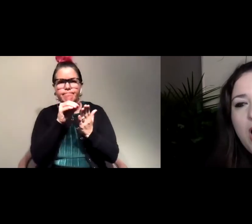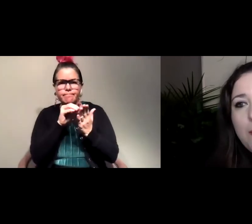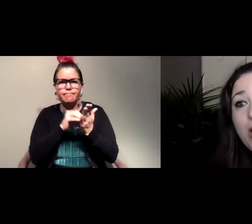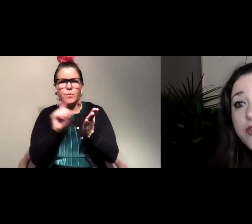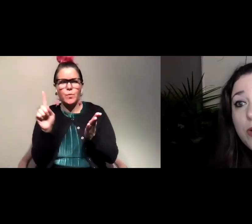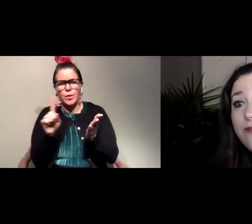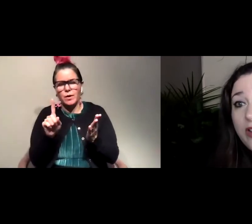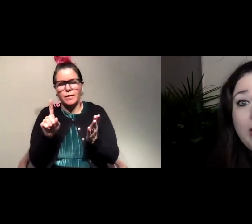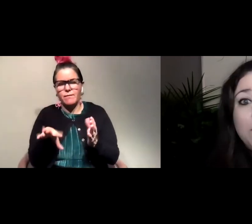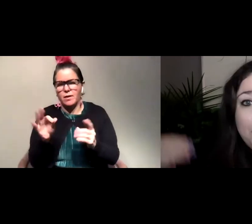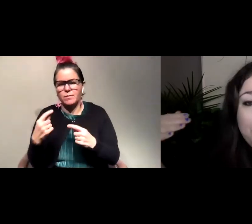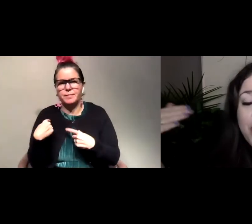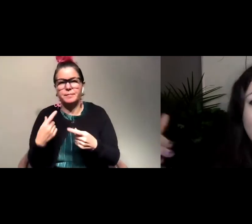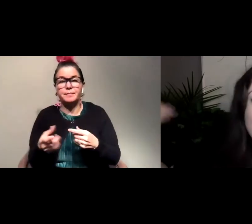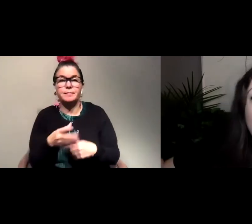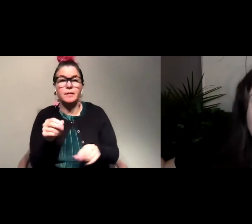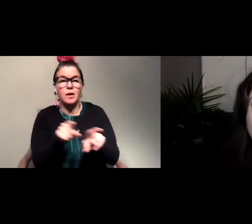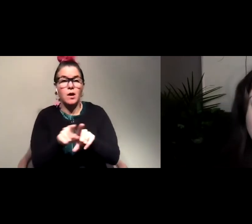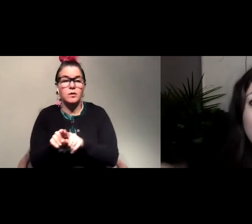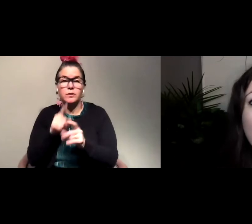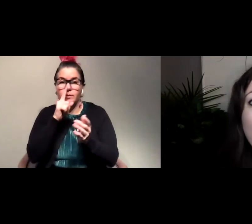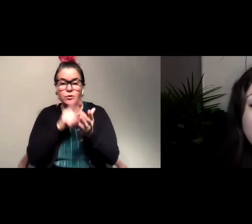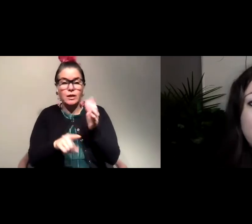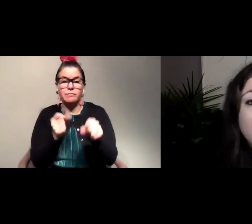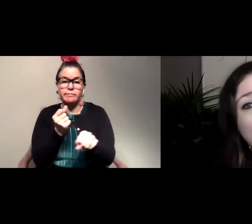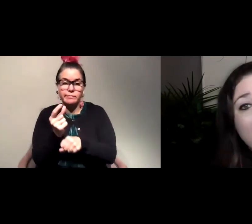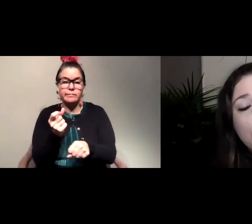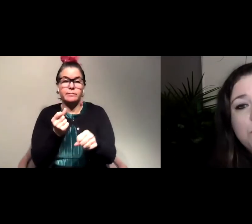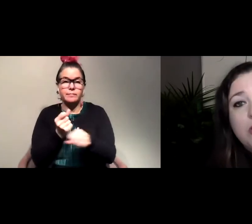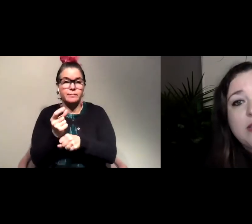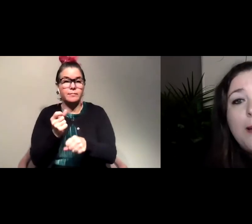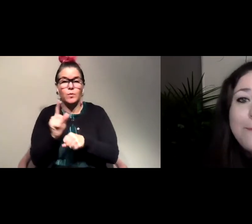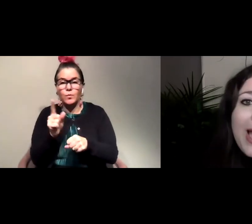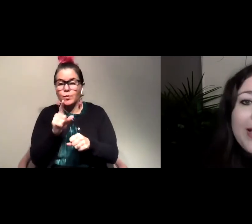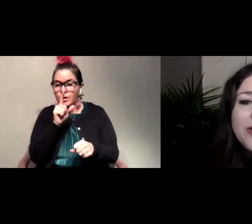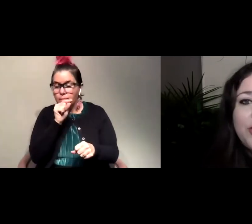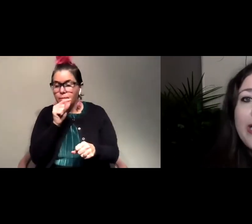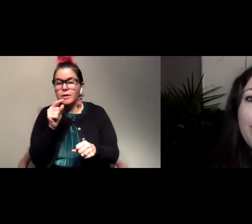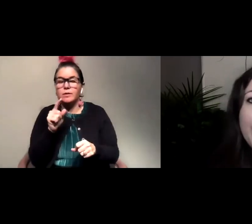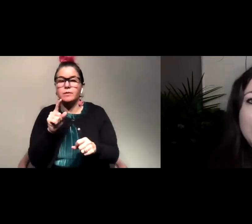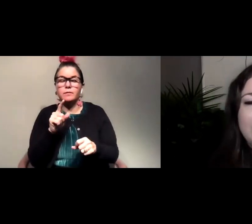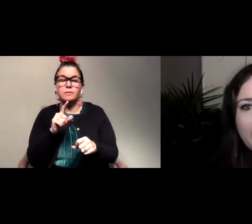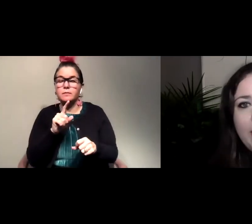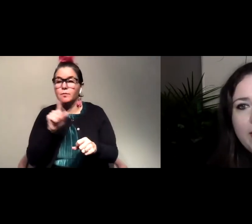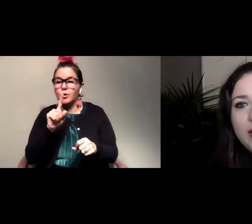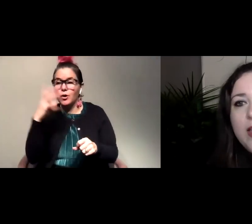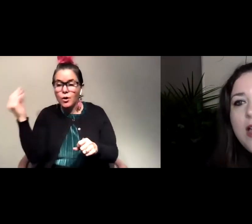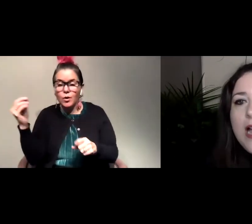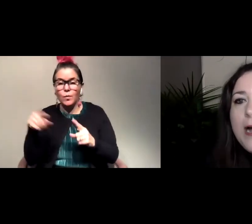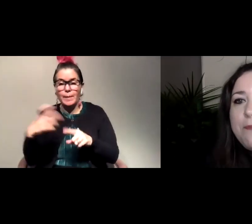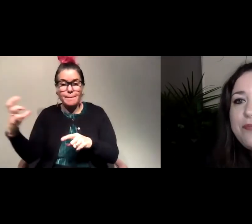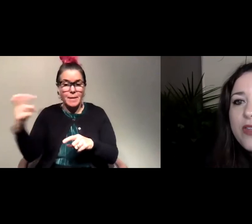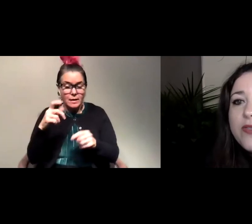um, and also even, like, check year to year where the bird has been, which birds come back to certain areas, and that kind of thing.